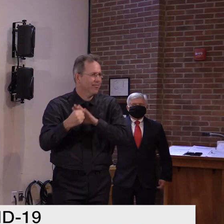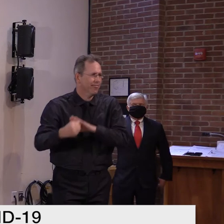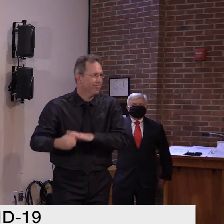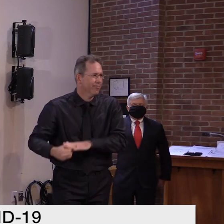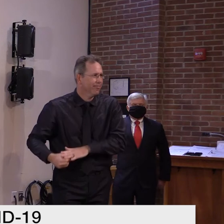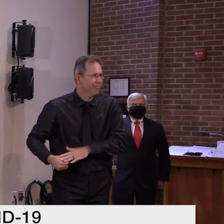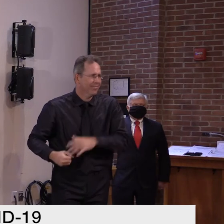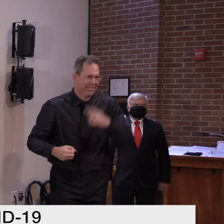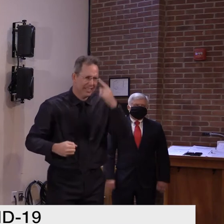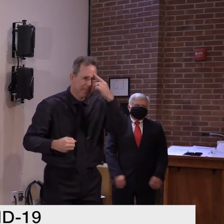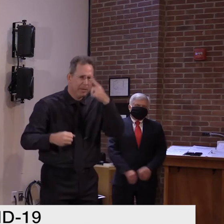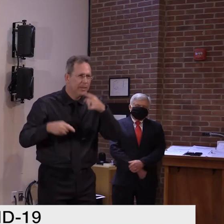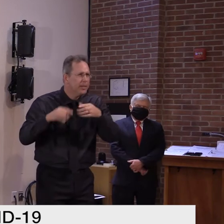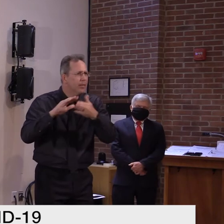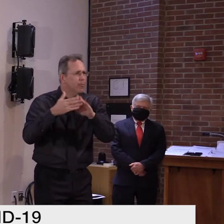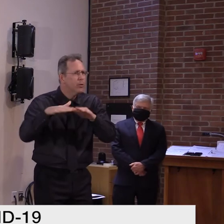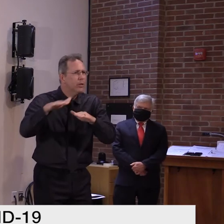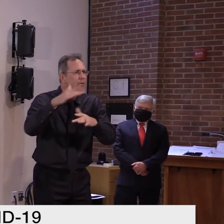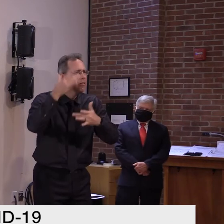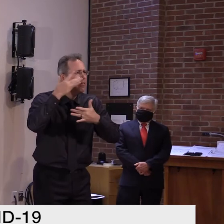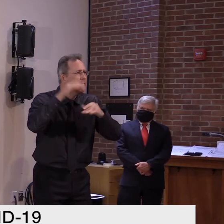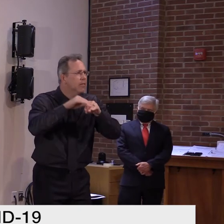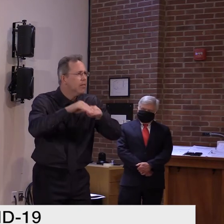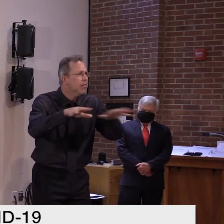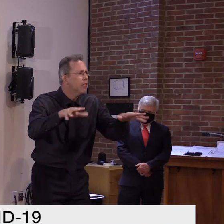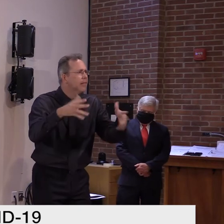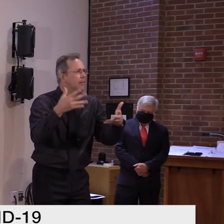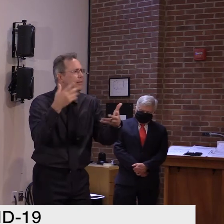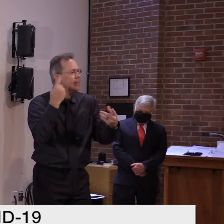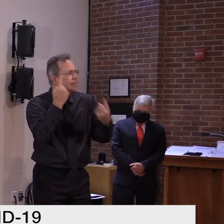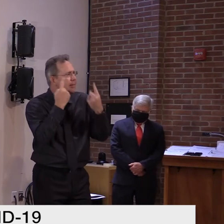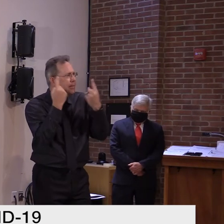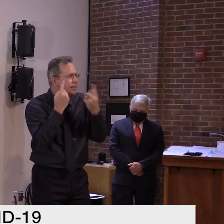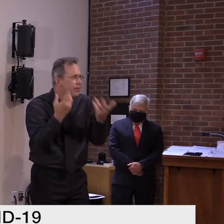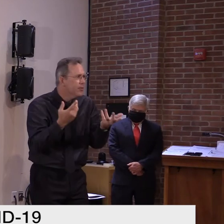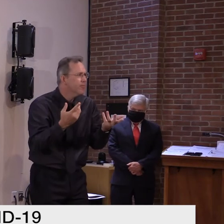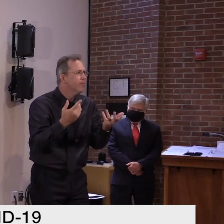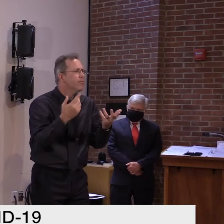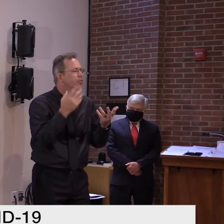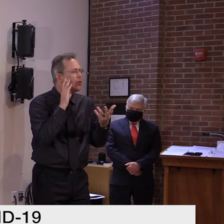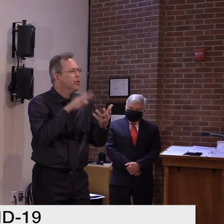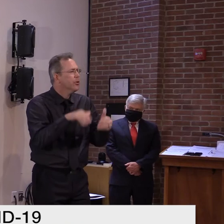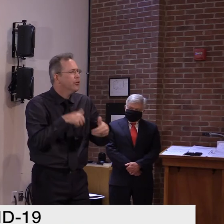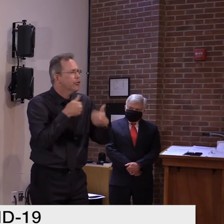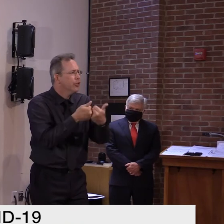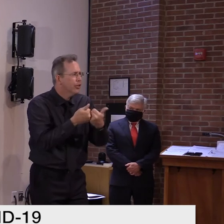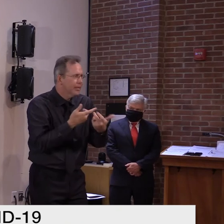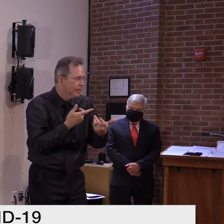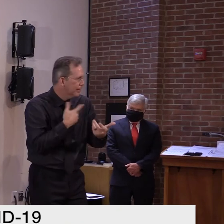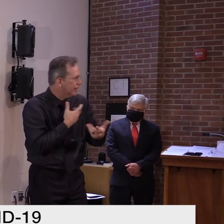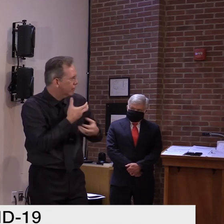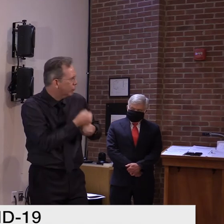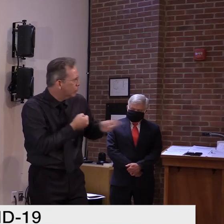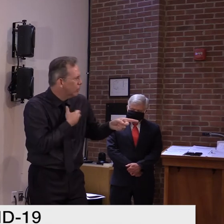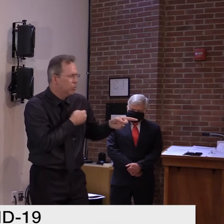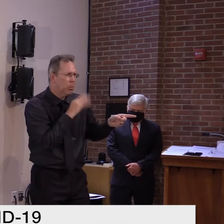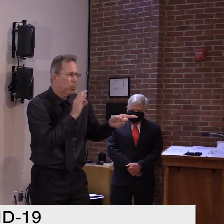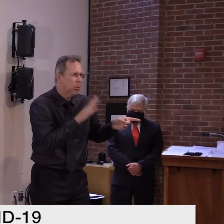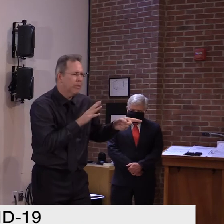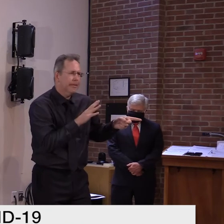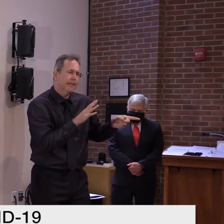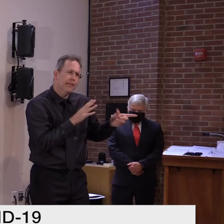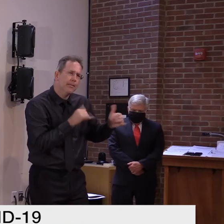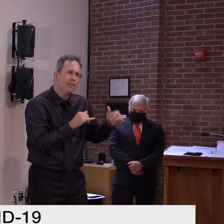prevalence in our communities. So that makes it very, very challenging. I do understand the concept,